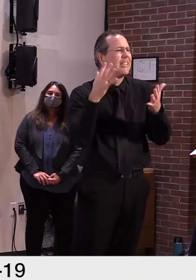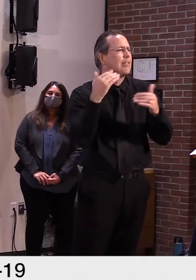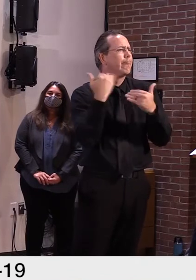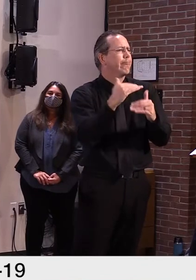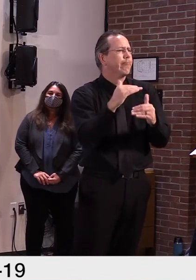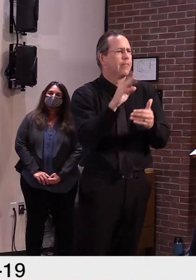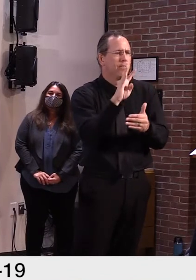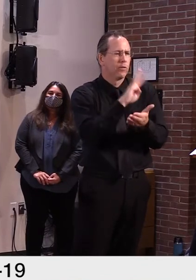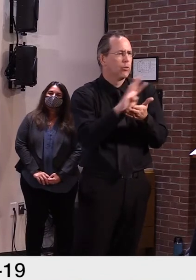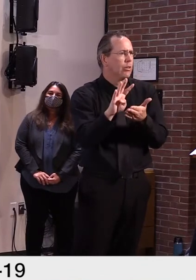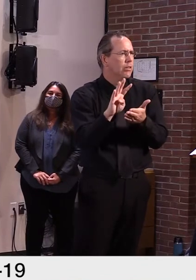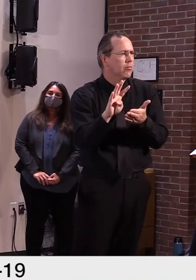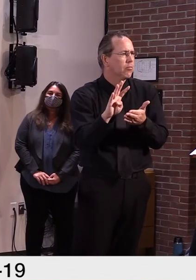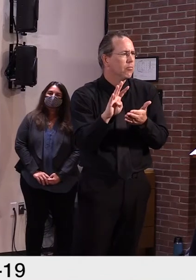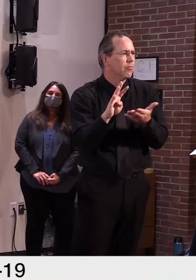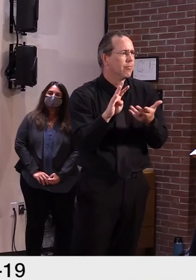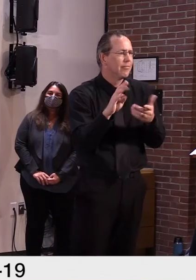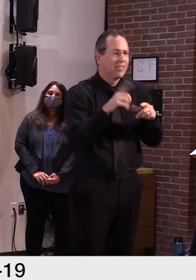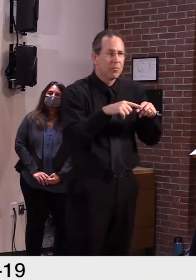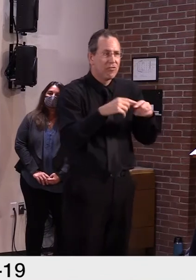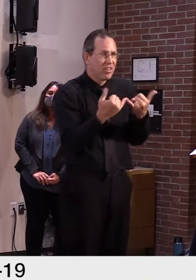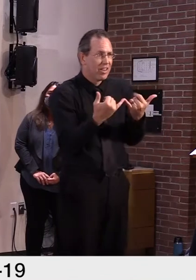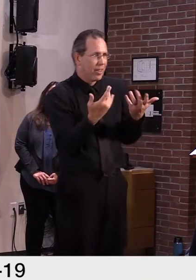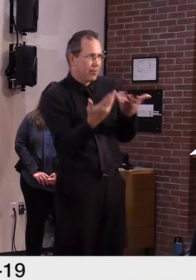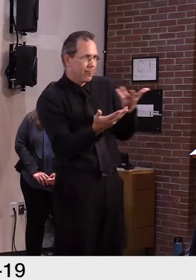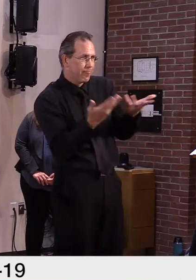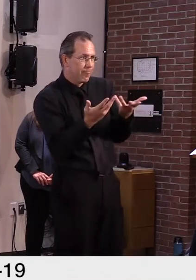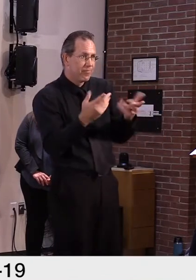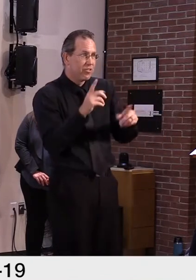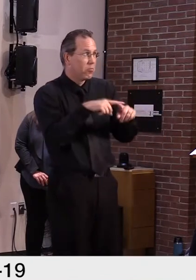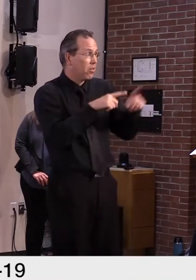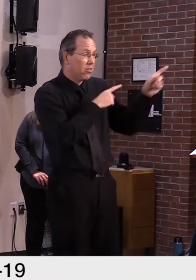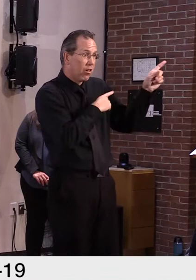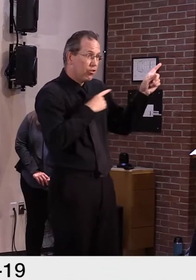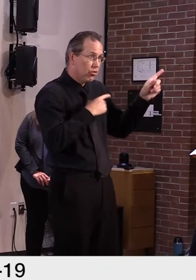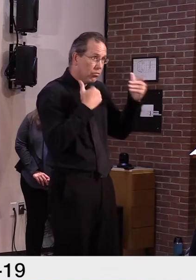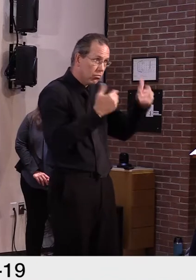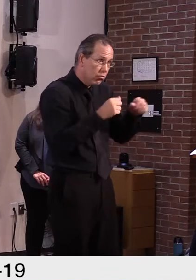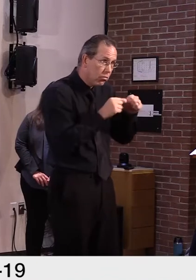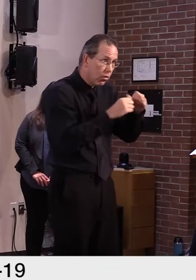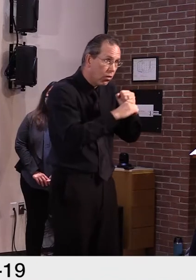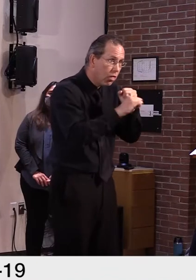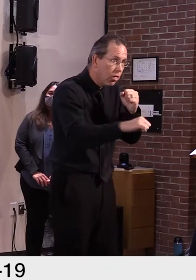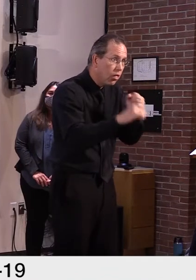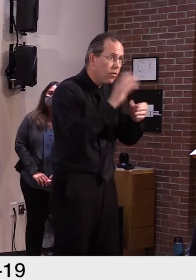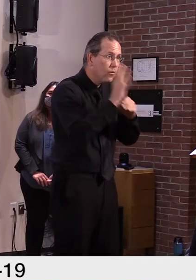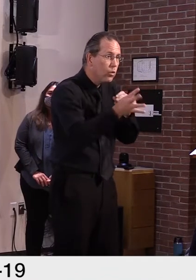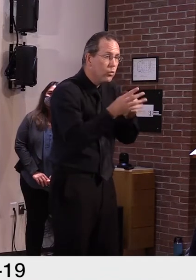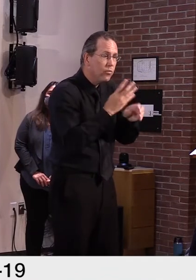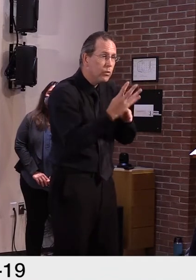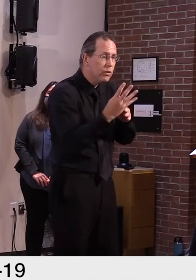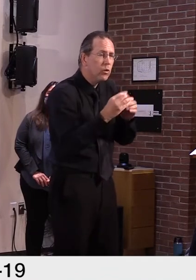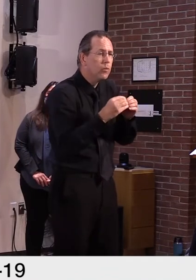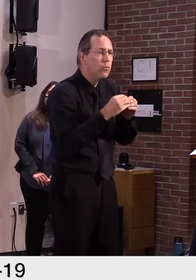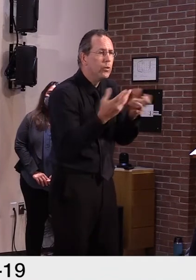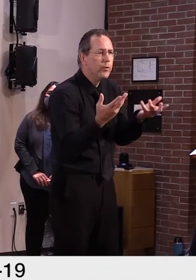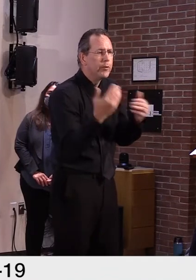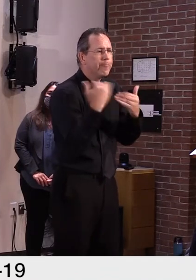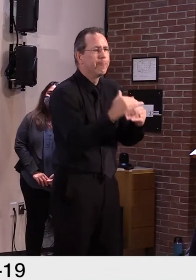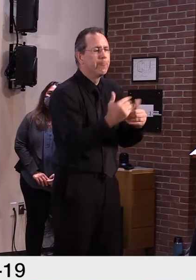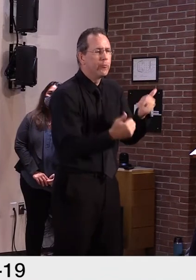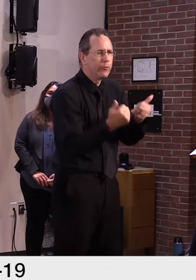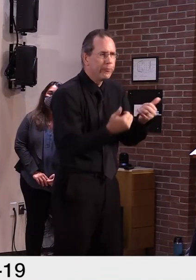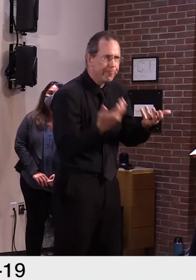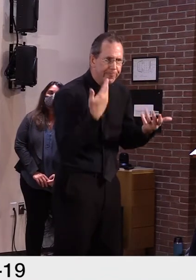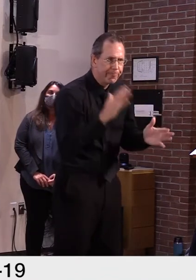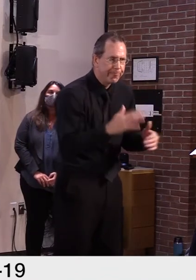much money the legislature, if at all, puts to the side for that program. Okay. Thank you